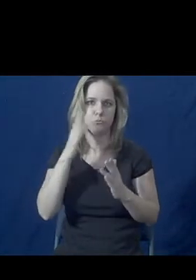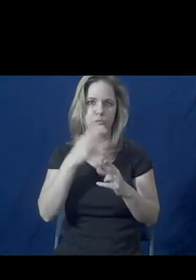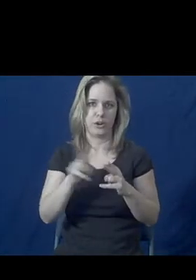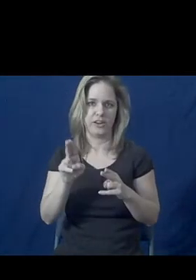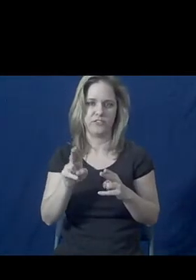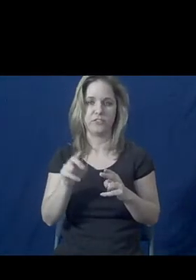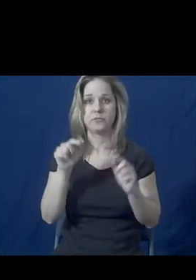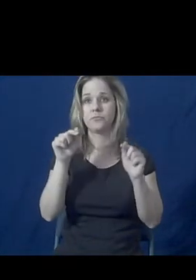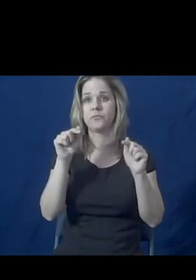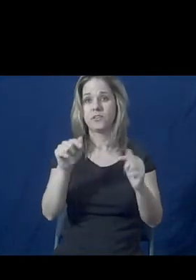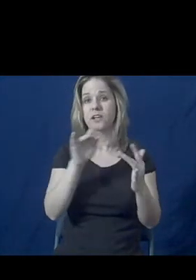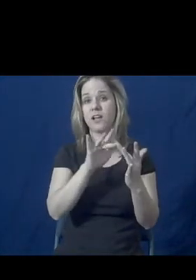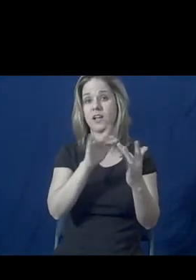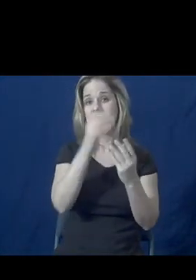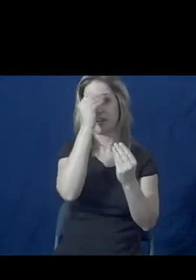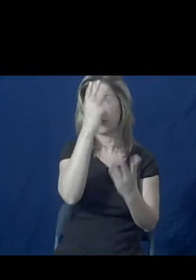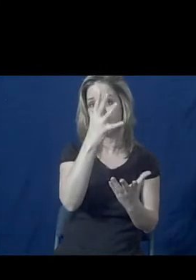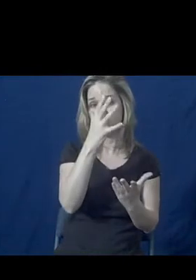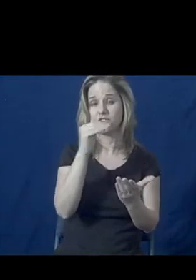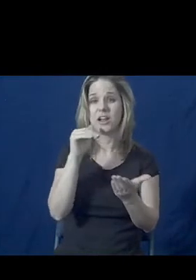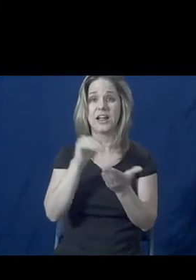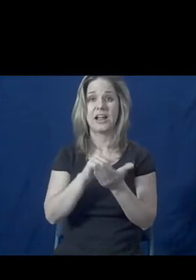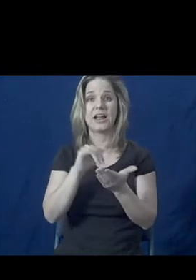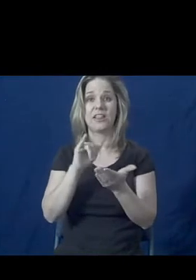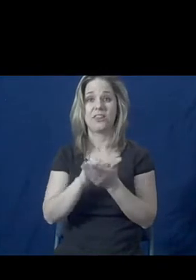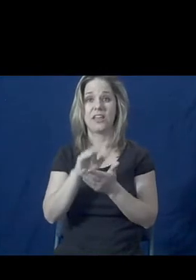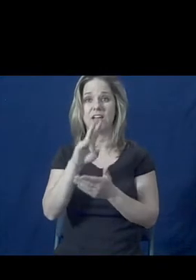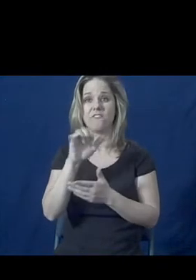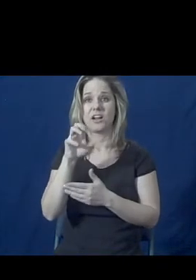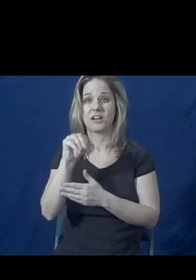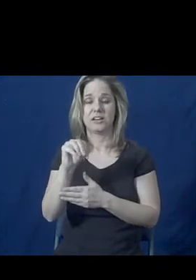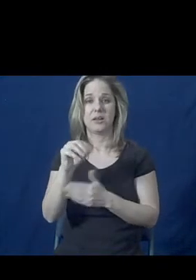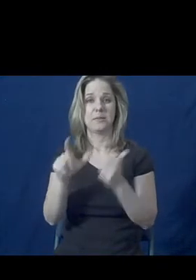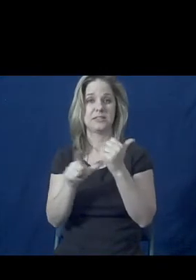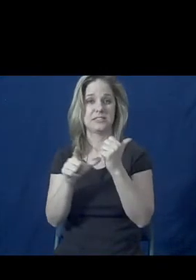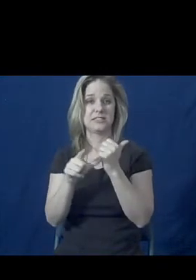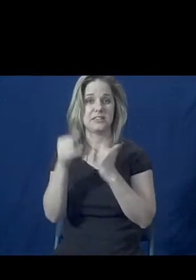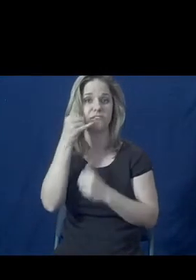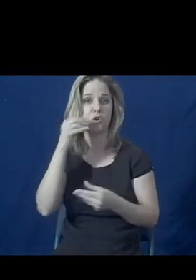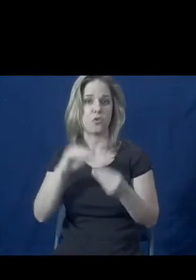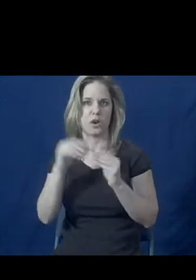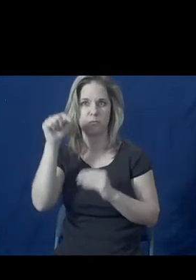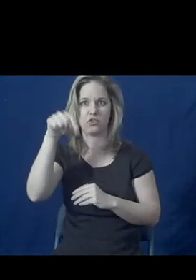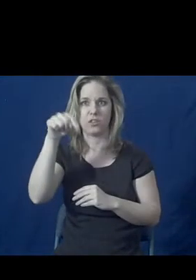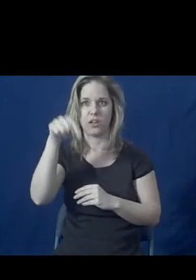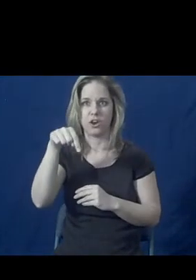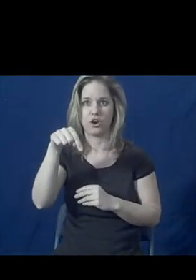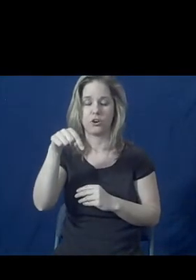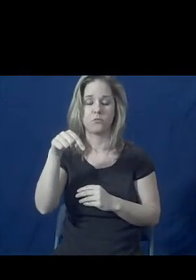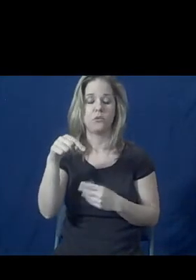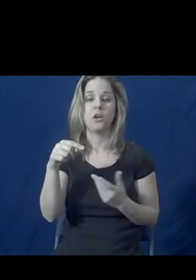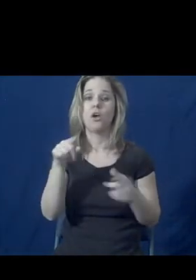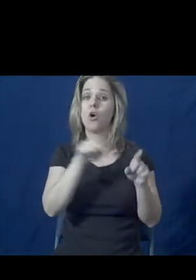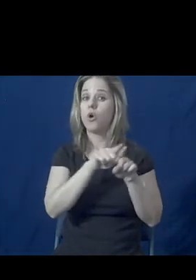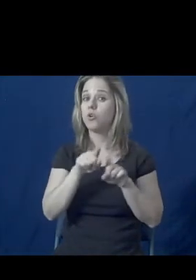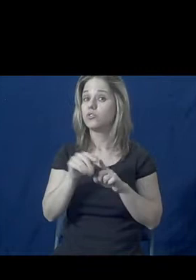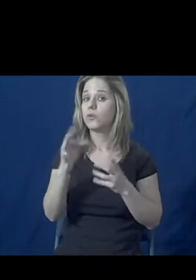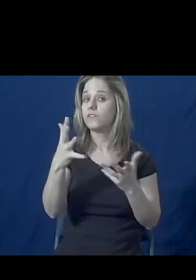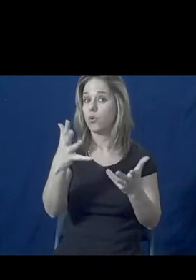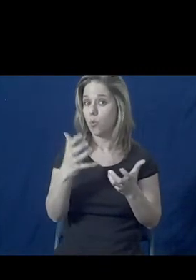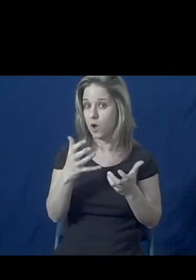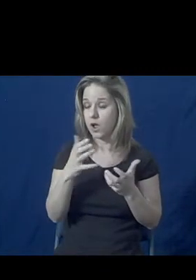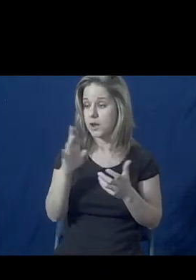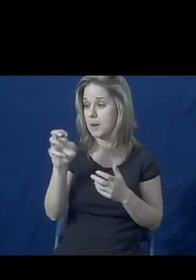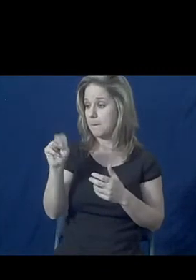is here and our victim assistance line once again is repeated. But for anyone who would like, I will also be staying